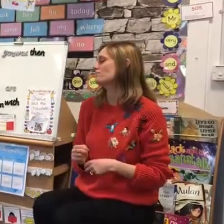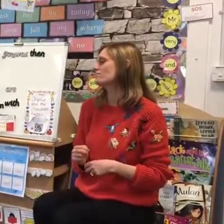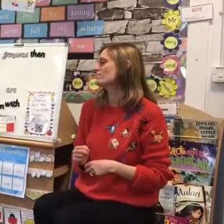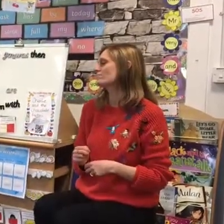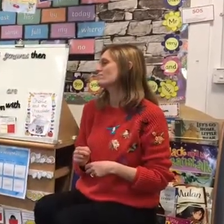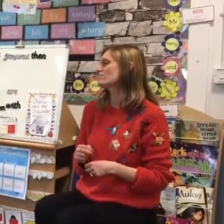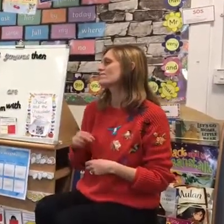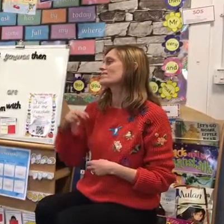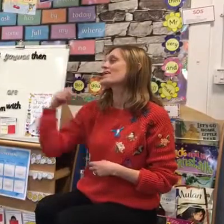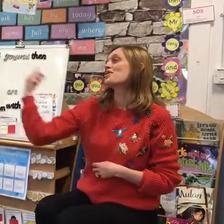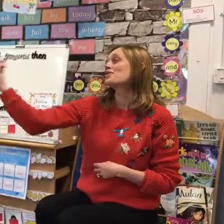trip.